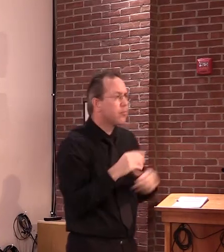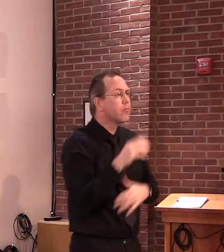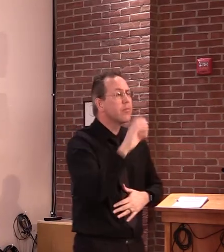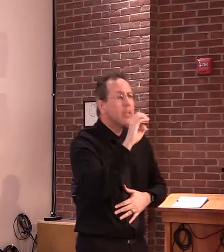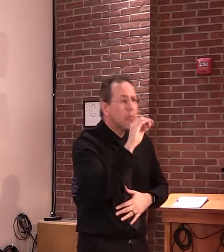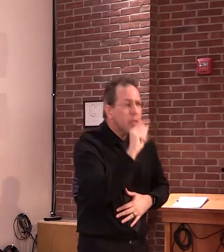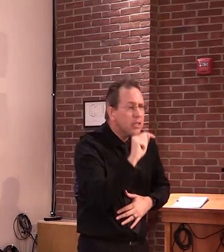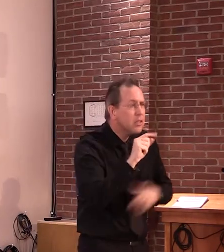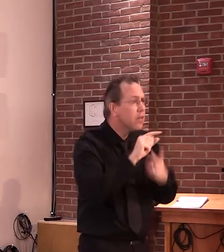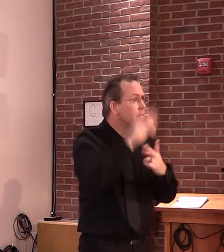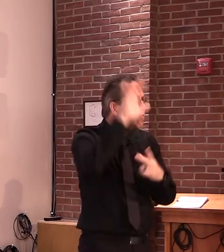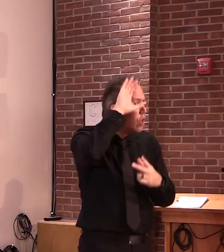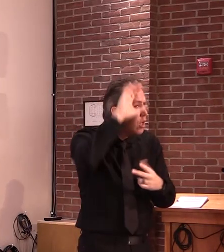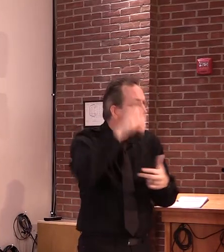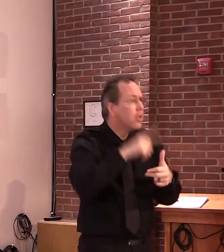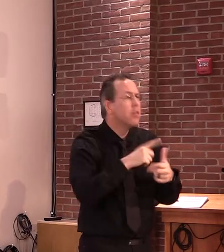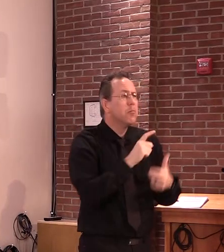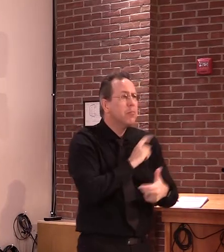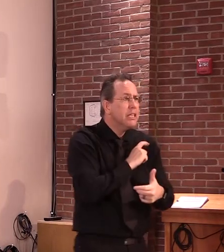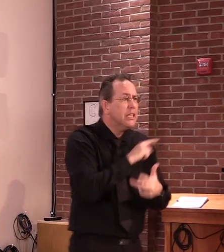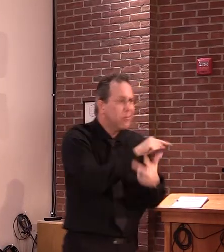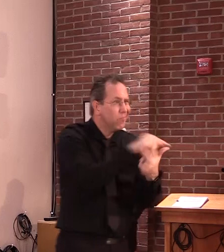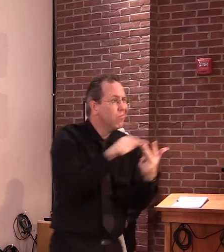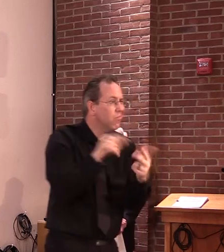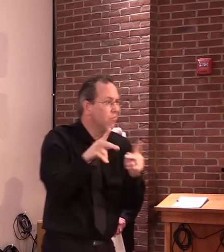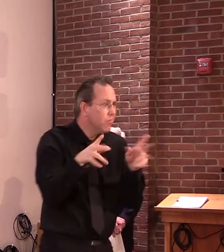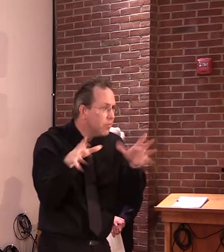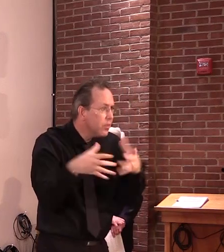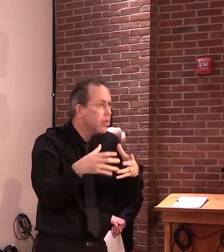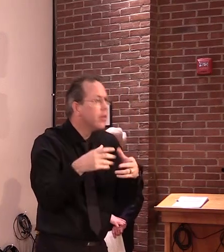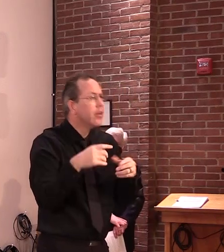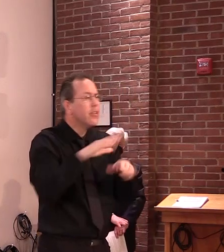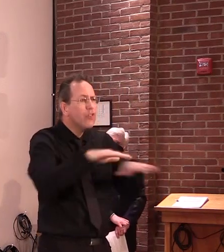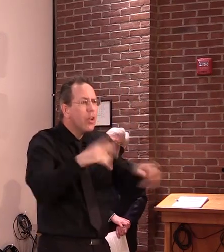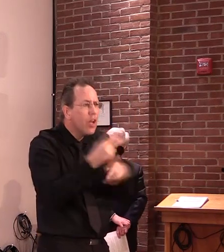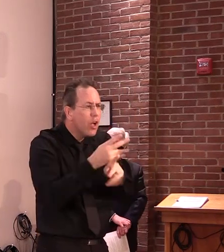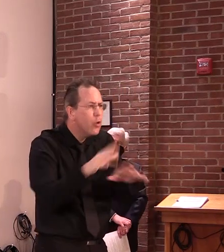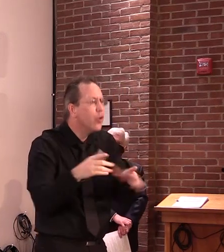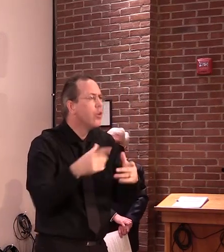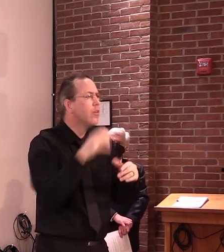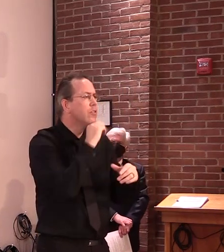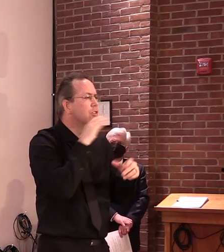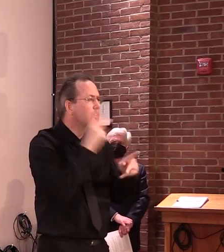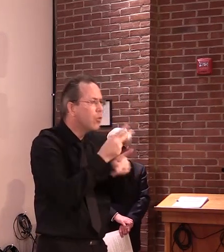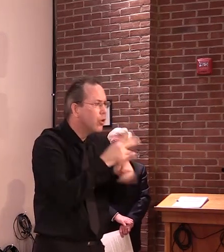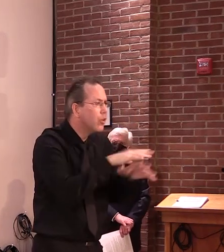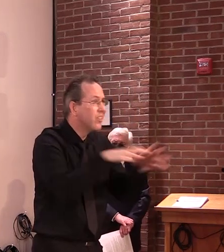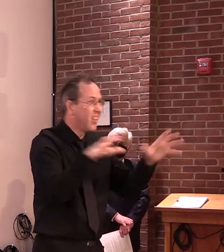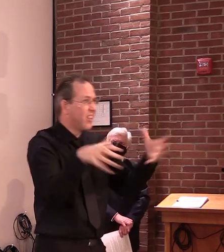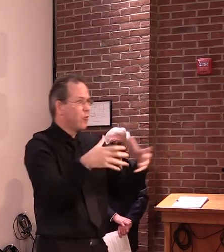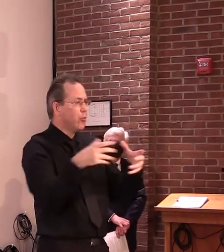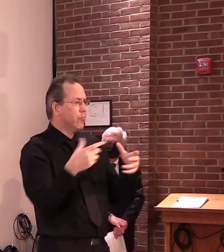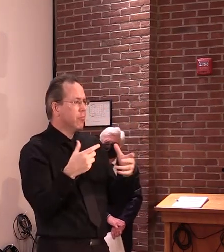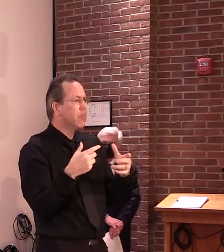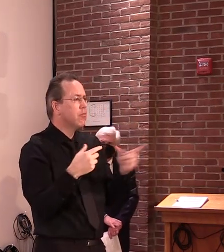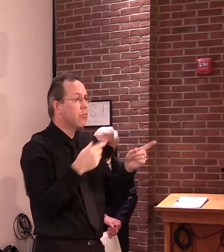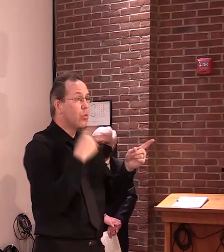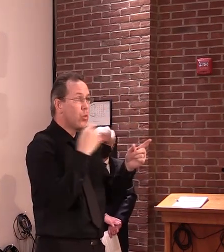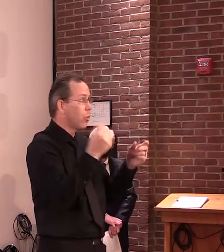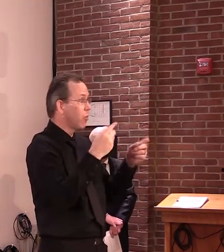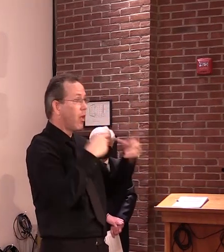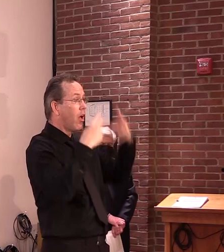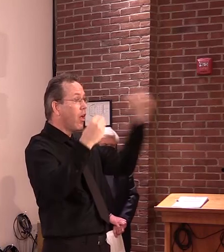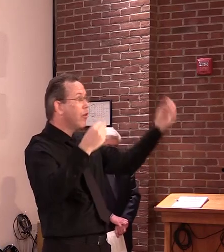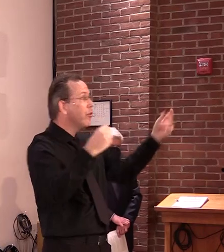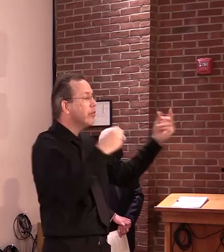from another state and without symptoms, who will be at day seven of your quarantine, you can schedule an appointment now. The